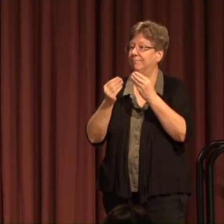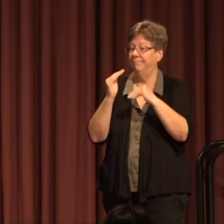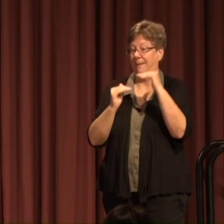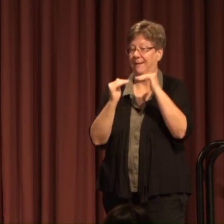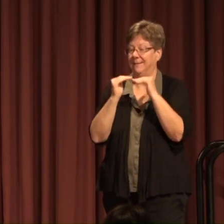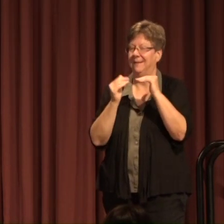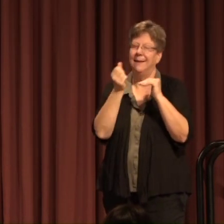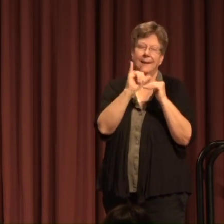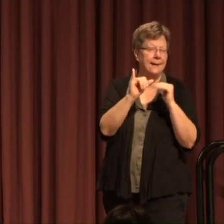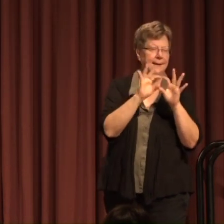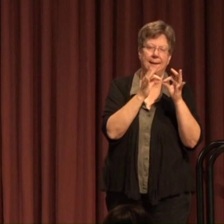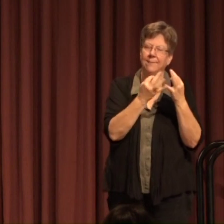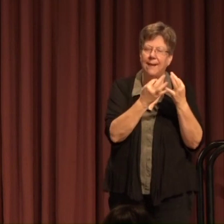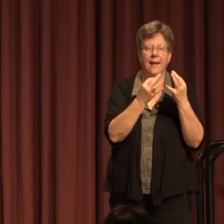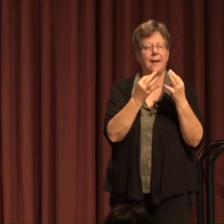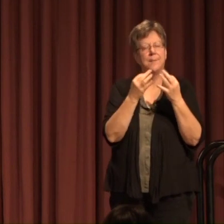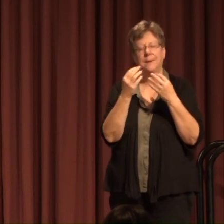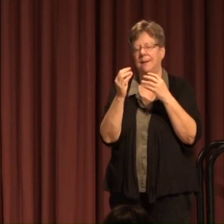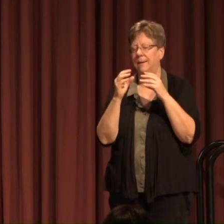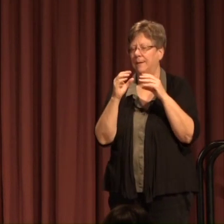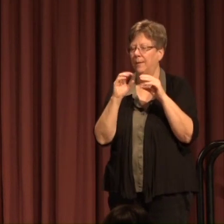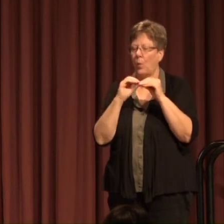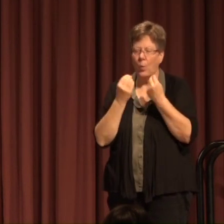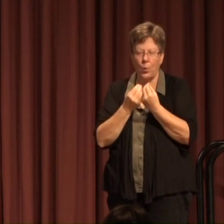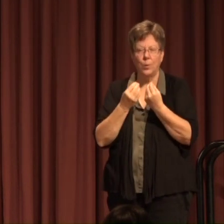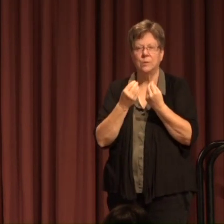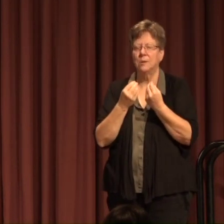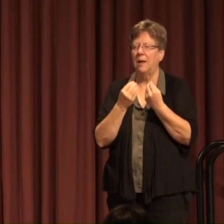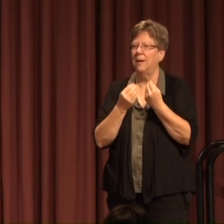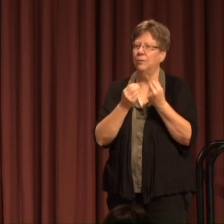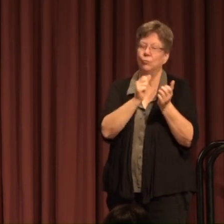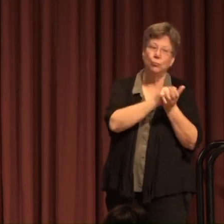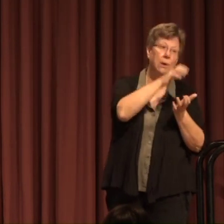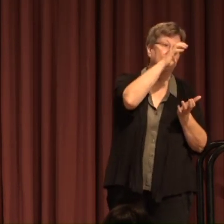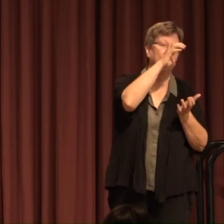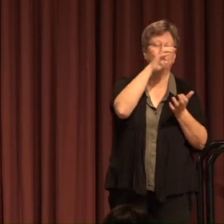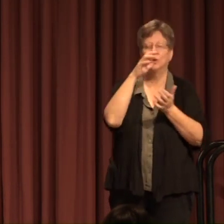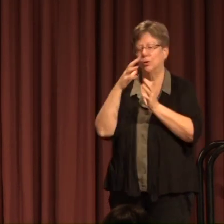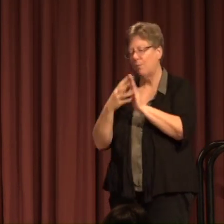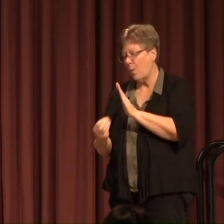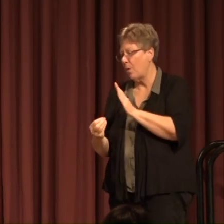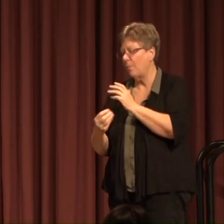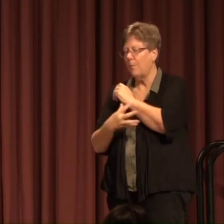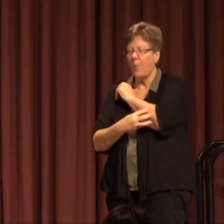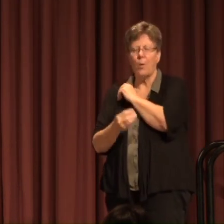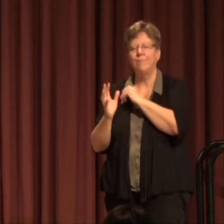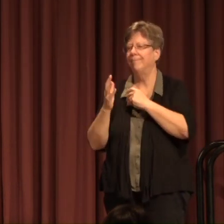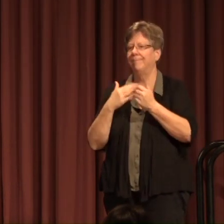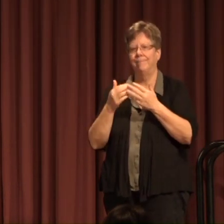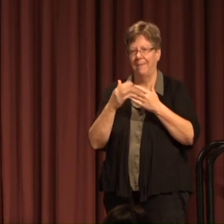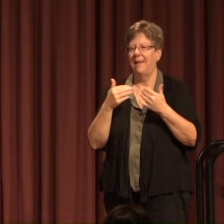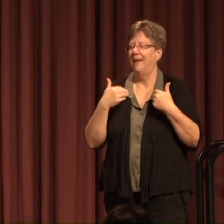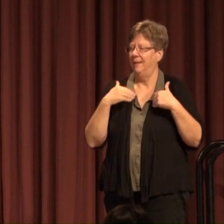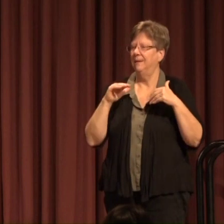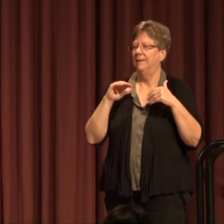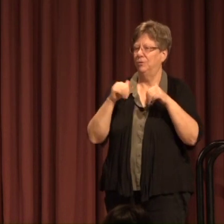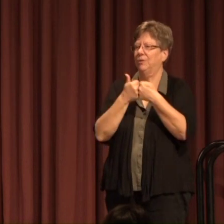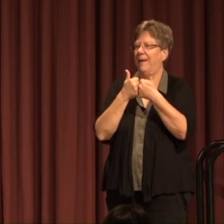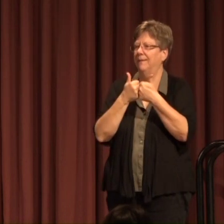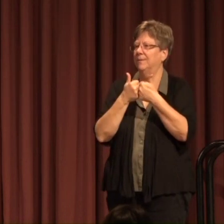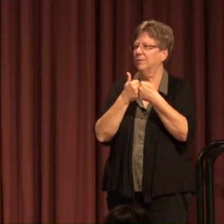family Any organization In the most rich In the most poor universities Also have this challenge